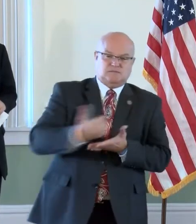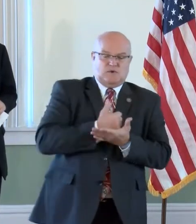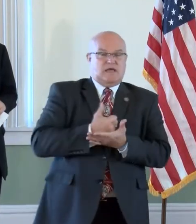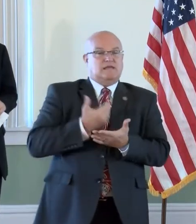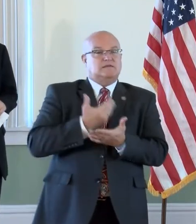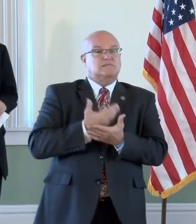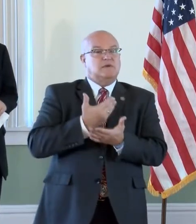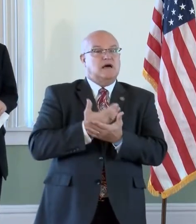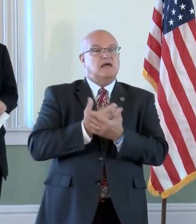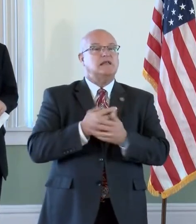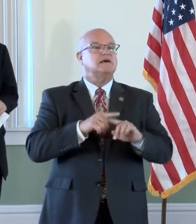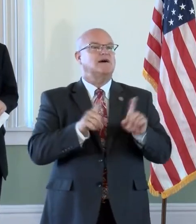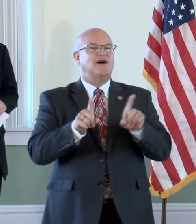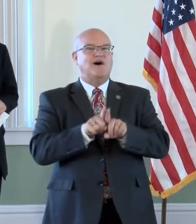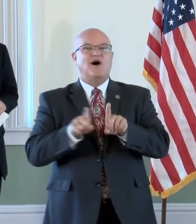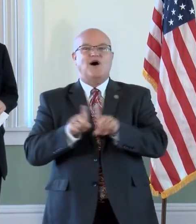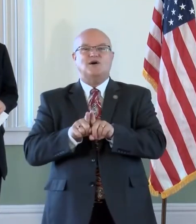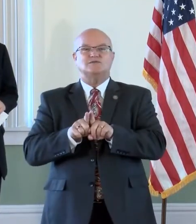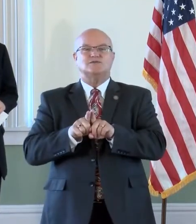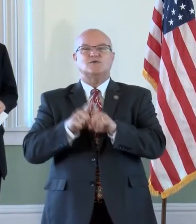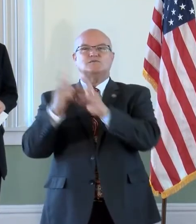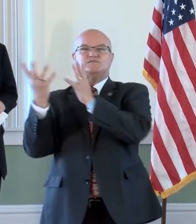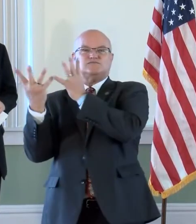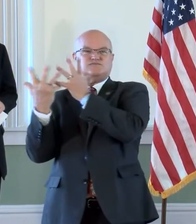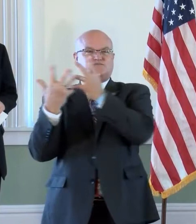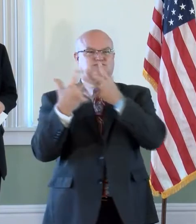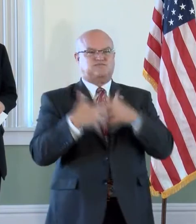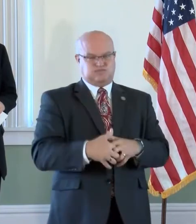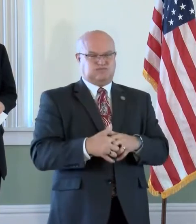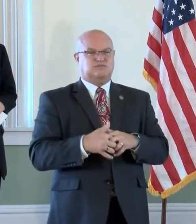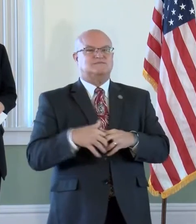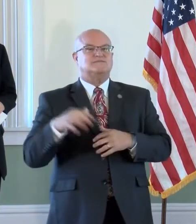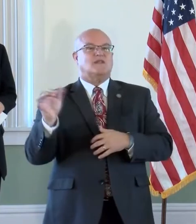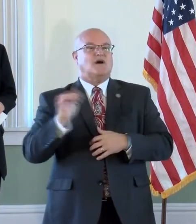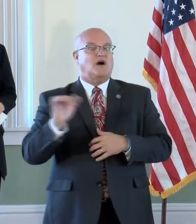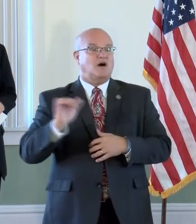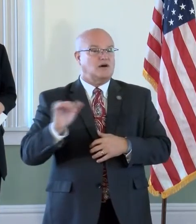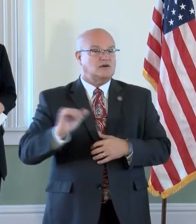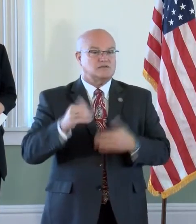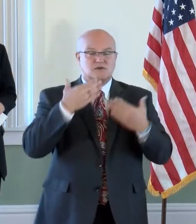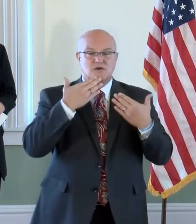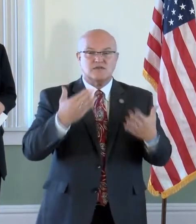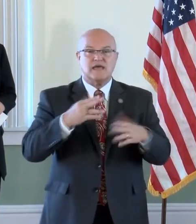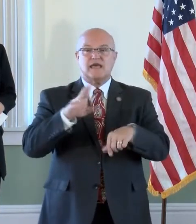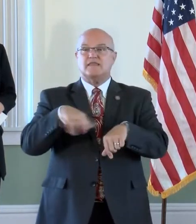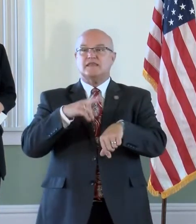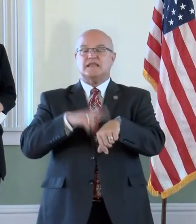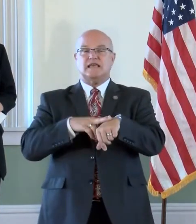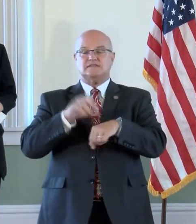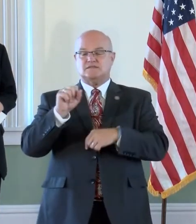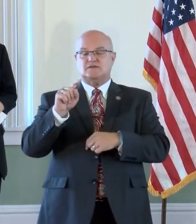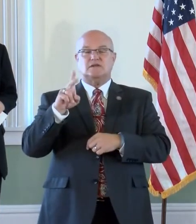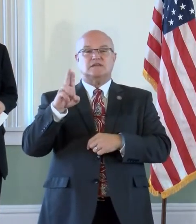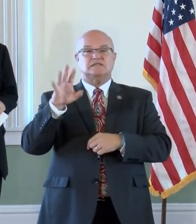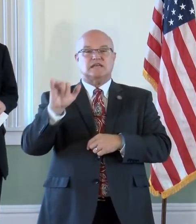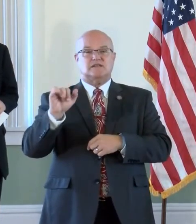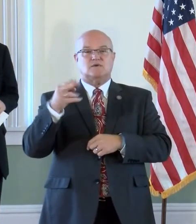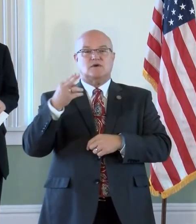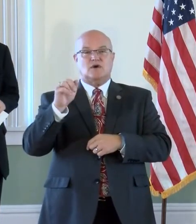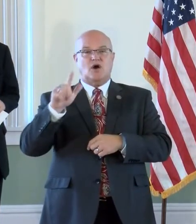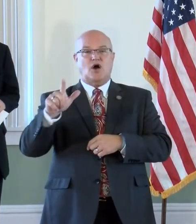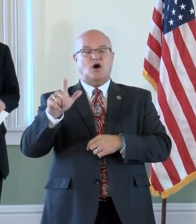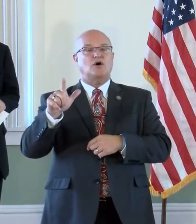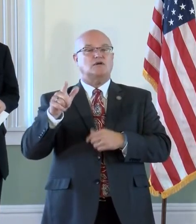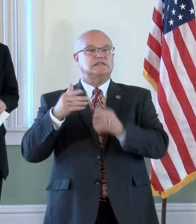but also to pull all of this together. I also want to thank the National Statuary Hall Steering Committee